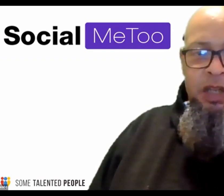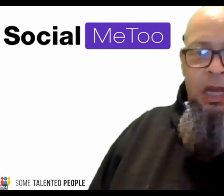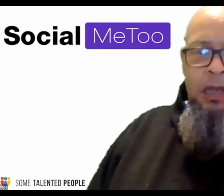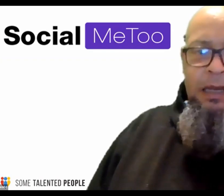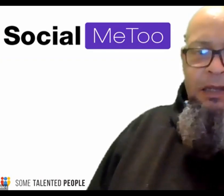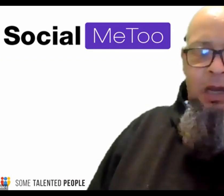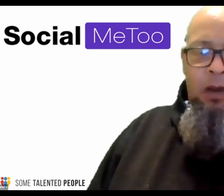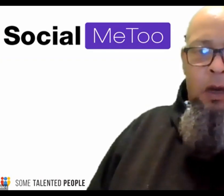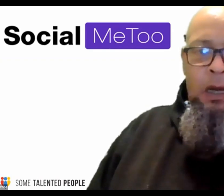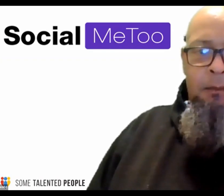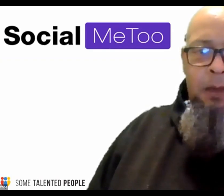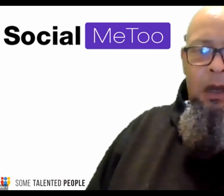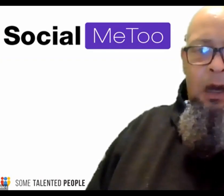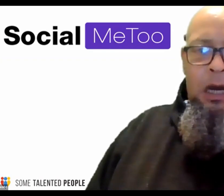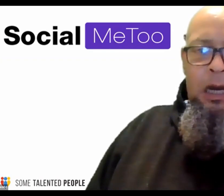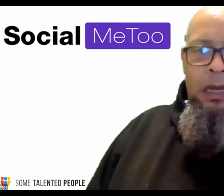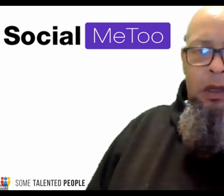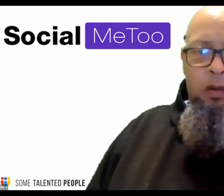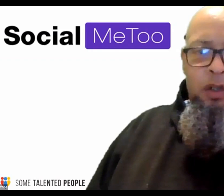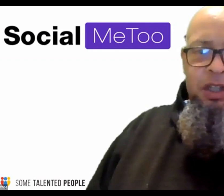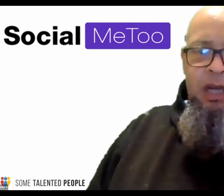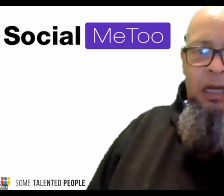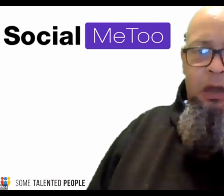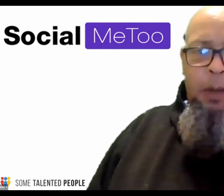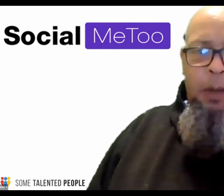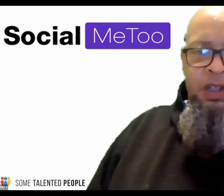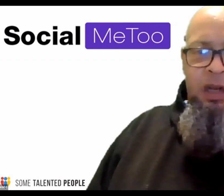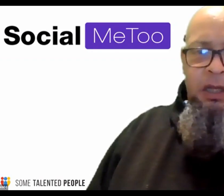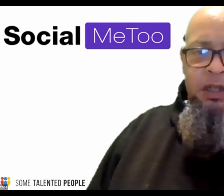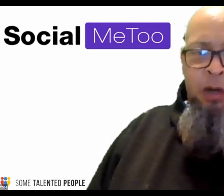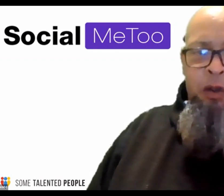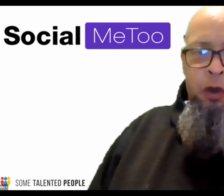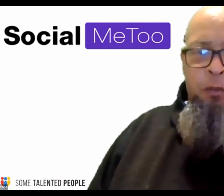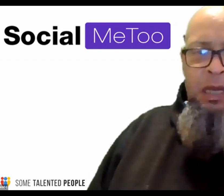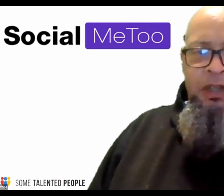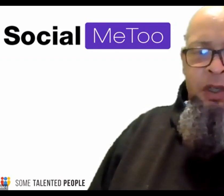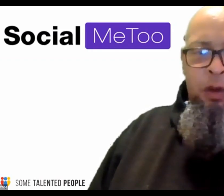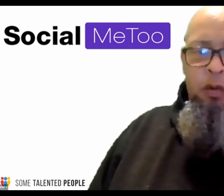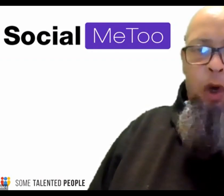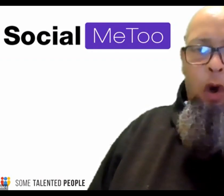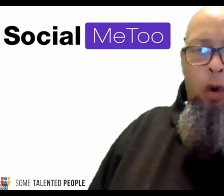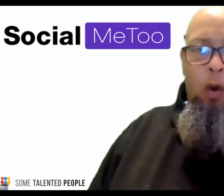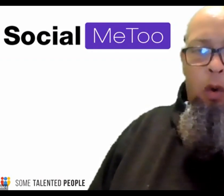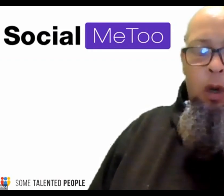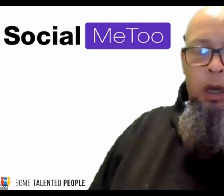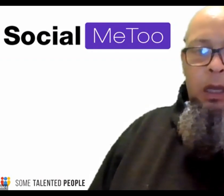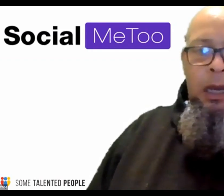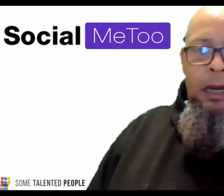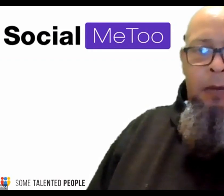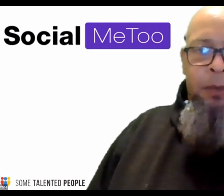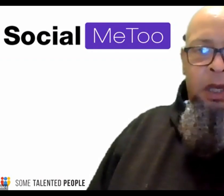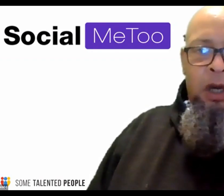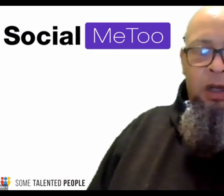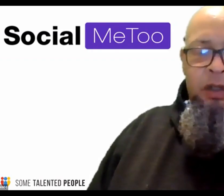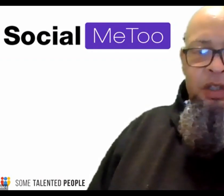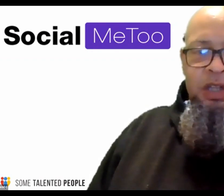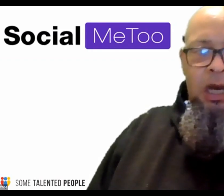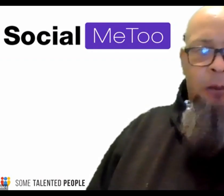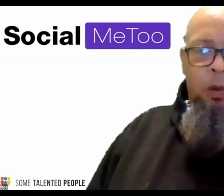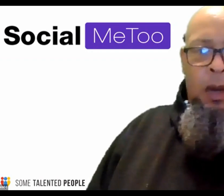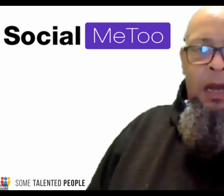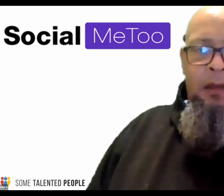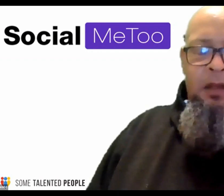notice yes so um i launched uh the website social metoo.org uh because